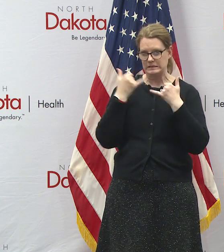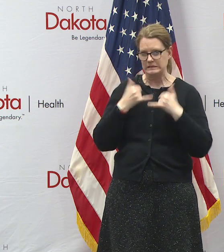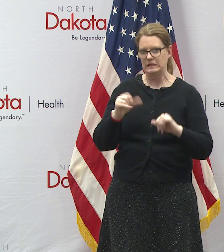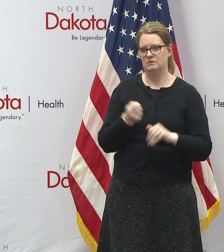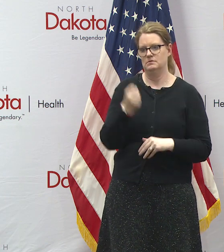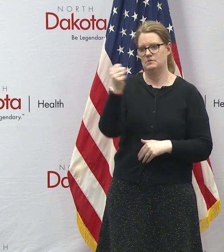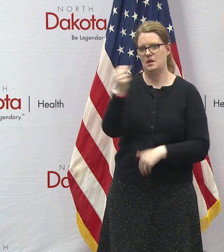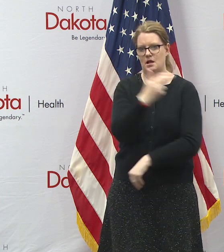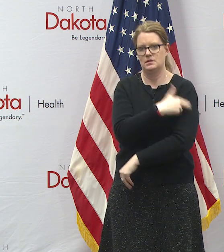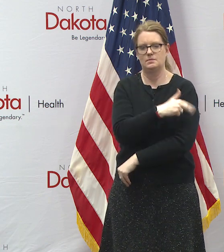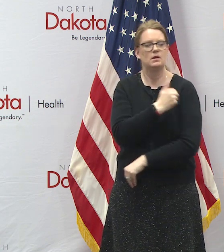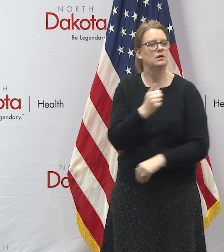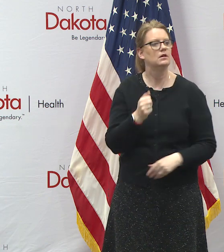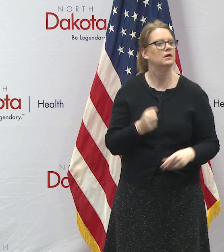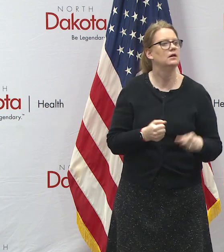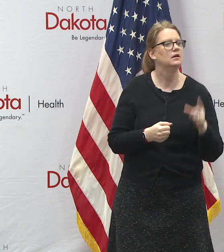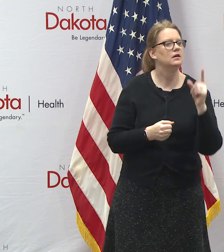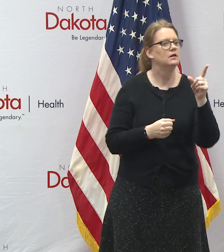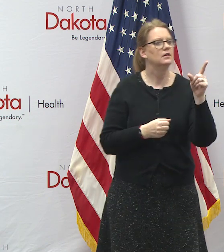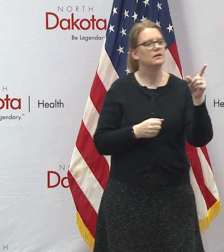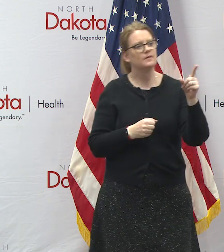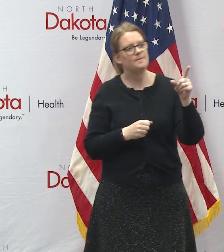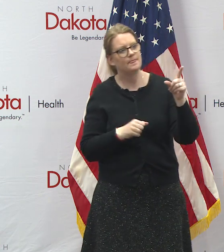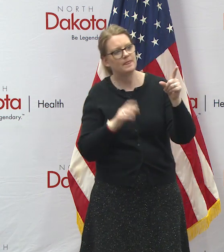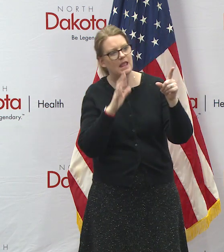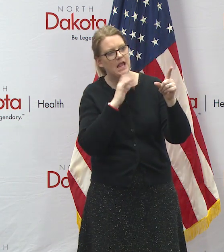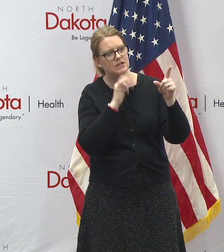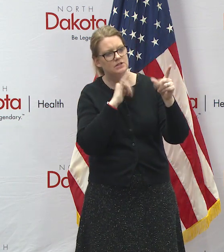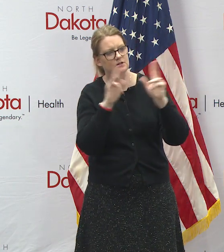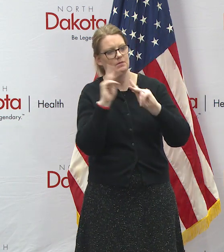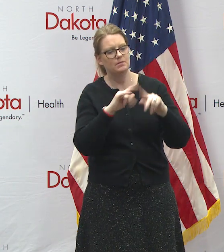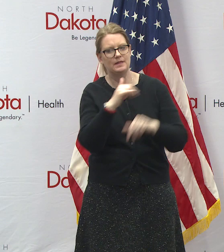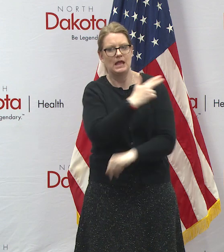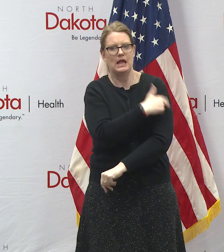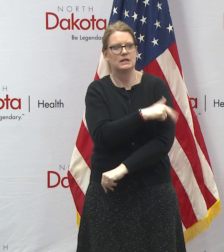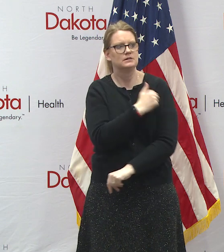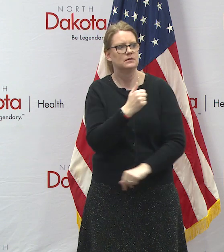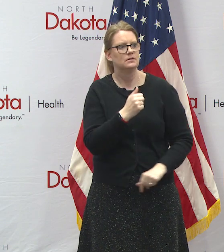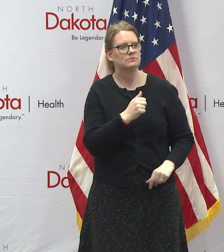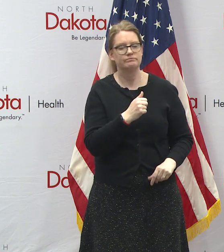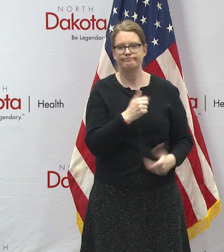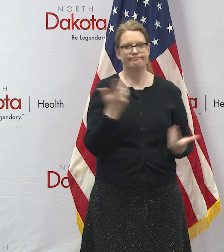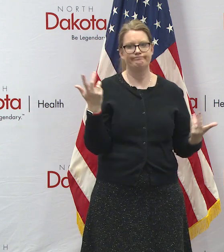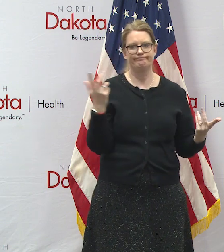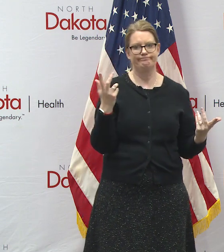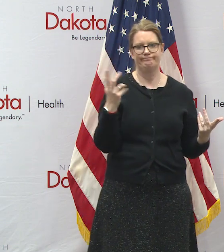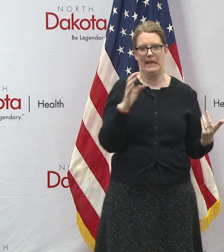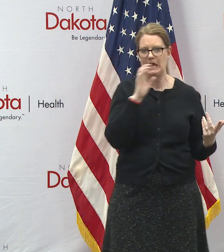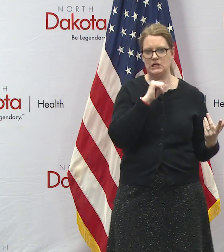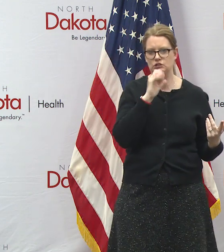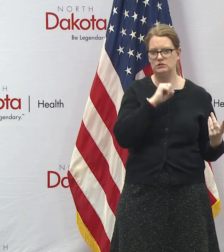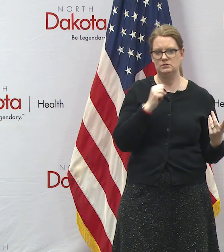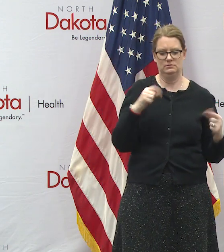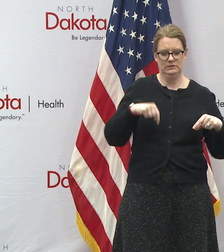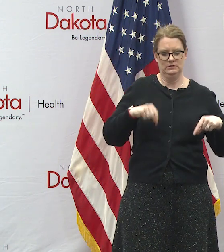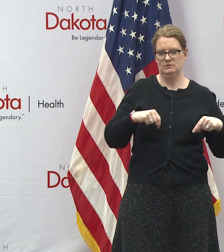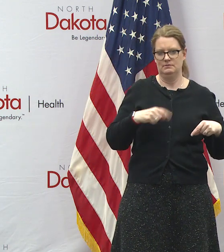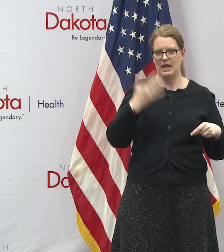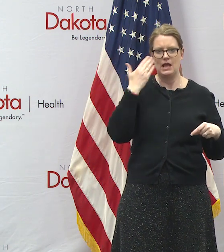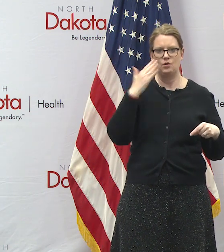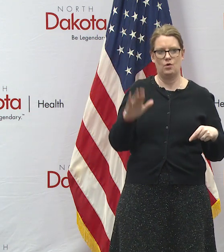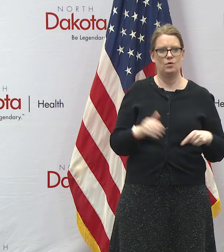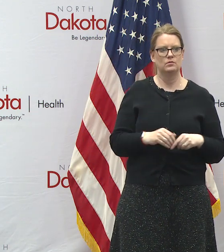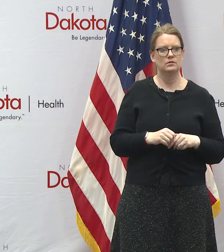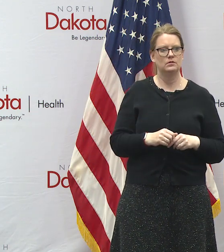uh could you give the ages of those who are in the hospital i can i do not have the ages uh at hand